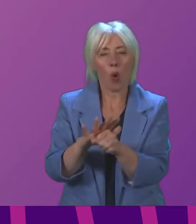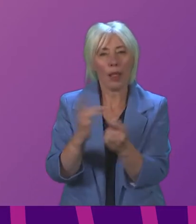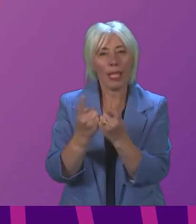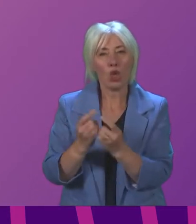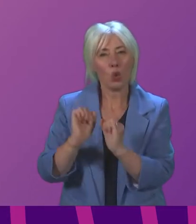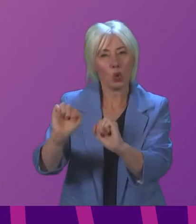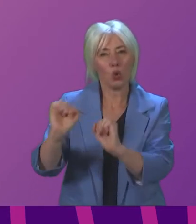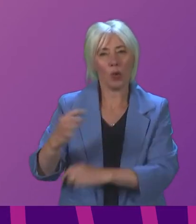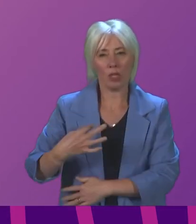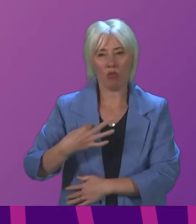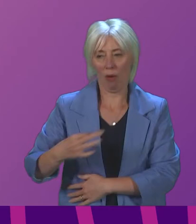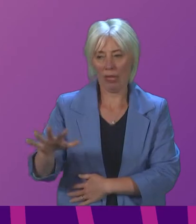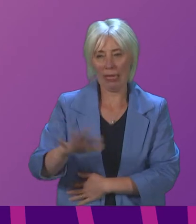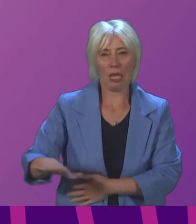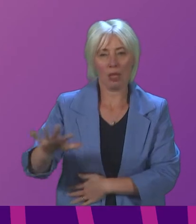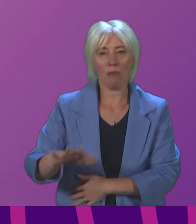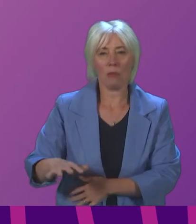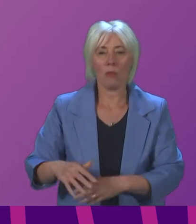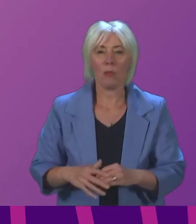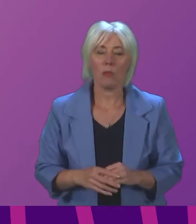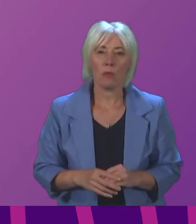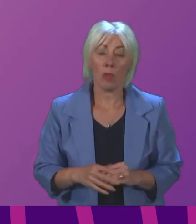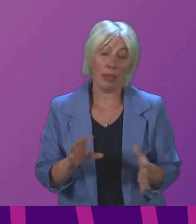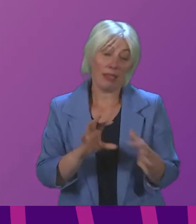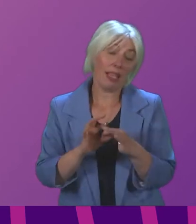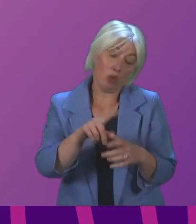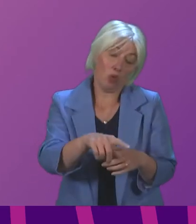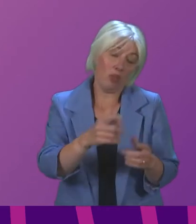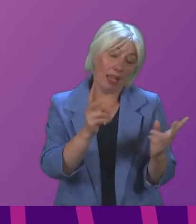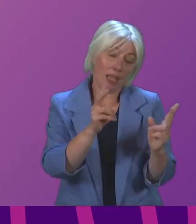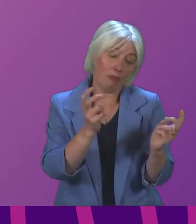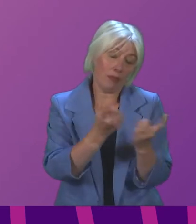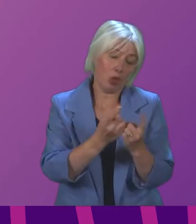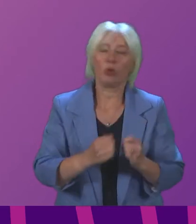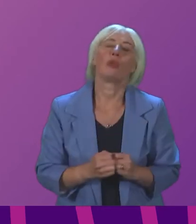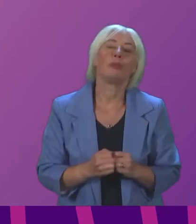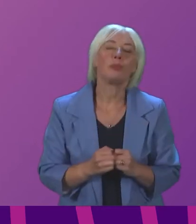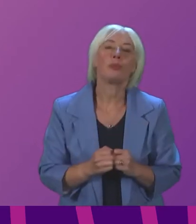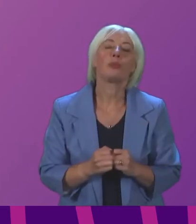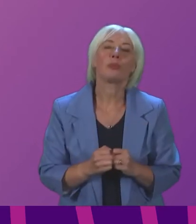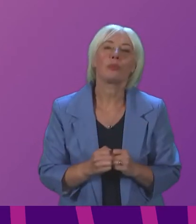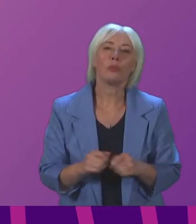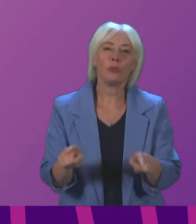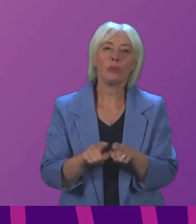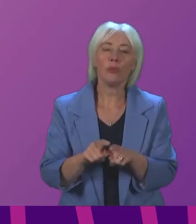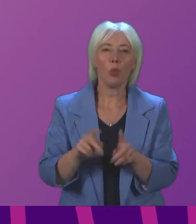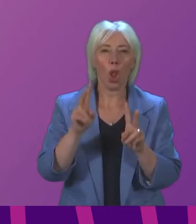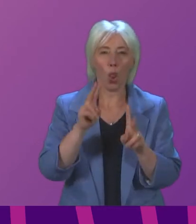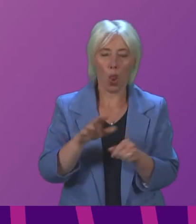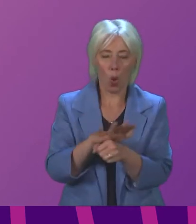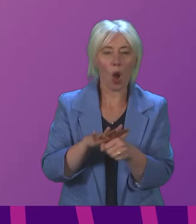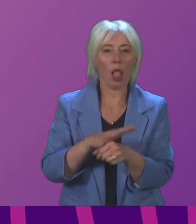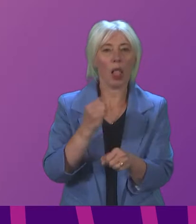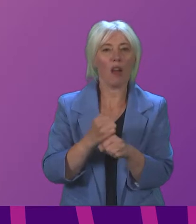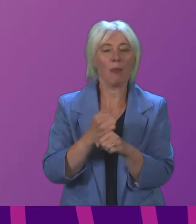the people he represents that arise directly from that we also see a very significant role for local government in terms